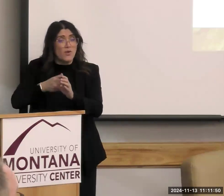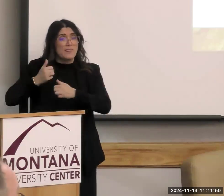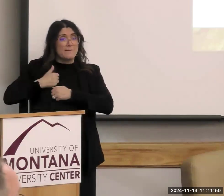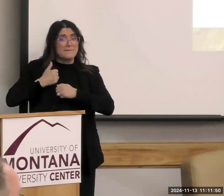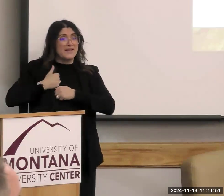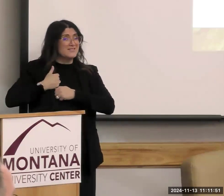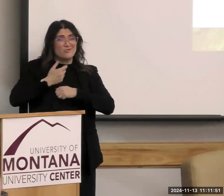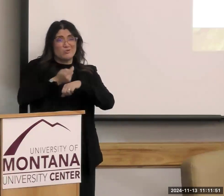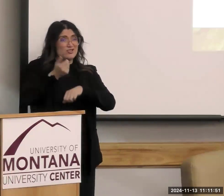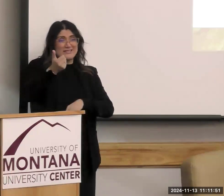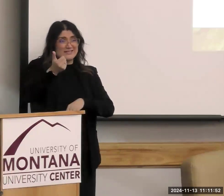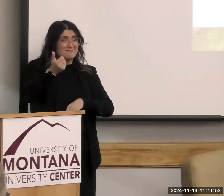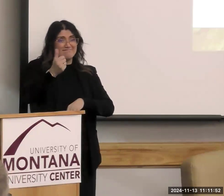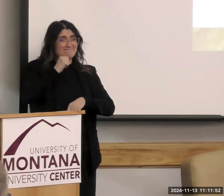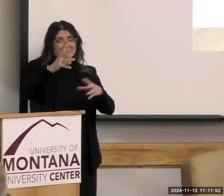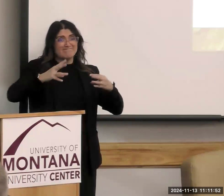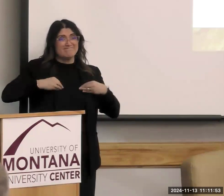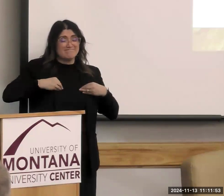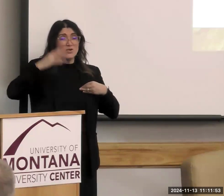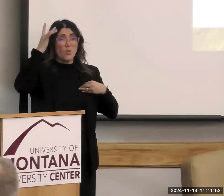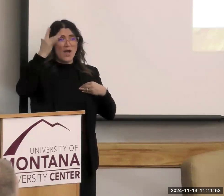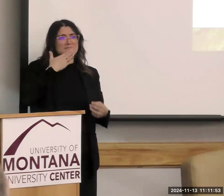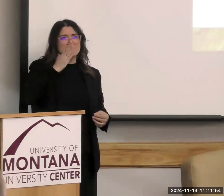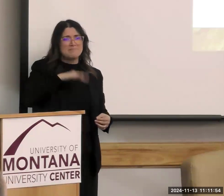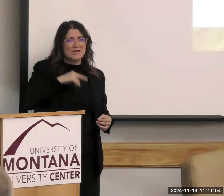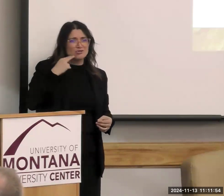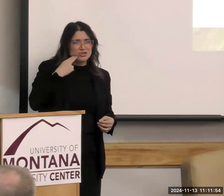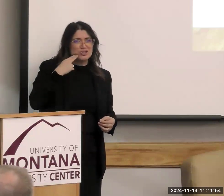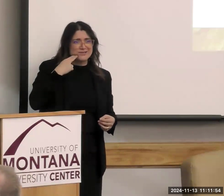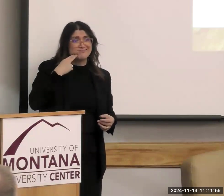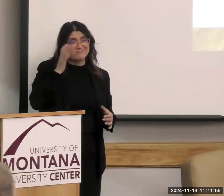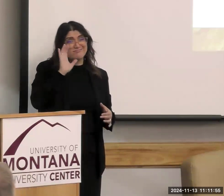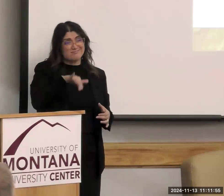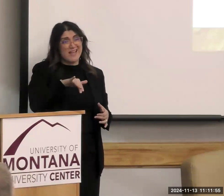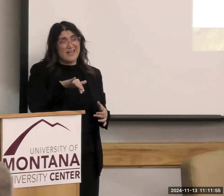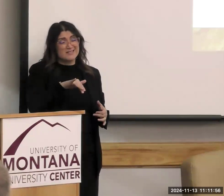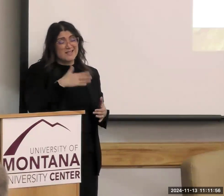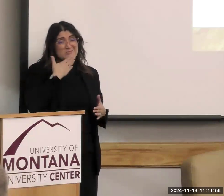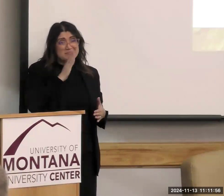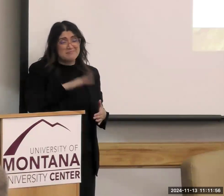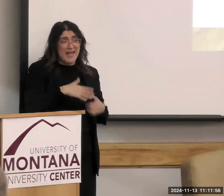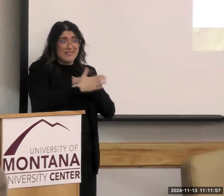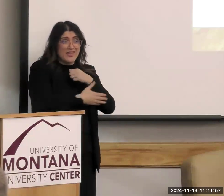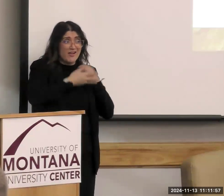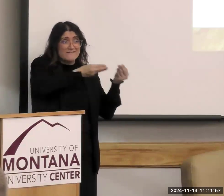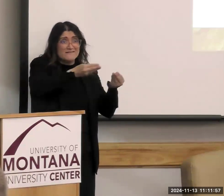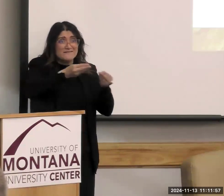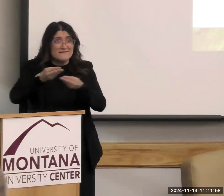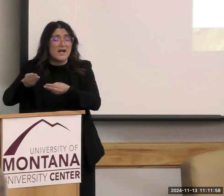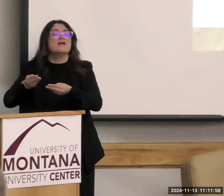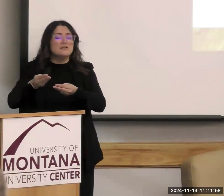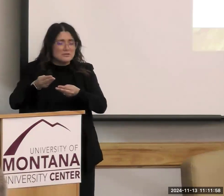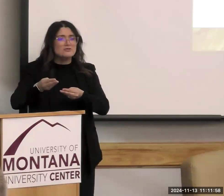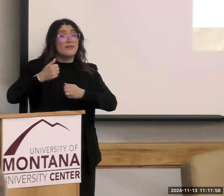That's how poorly our country was being fed. And so they took it upon themselves. The military pretty much